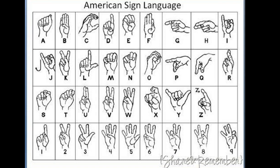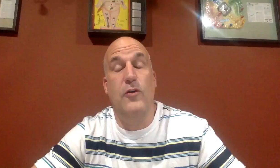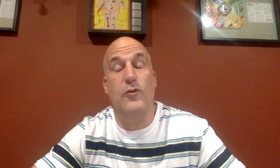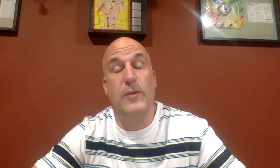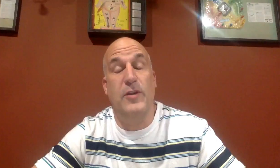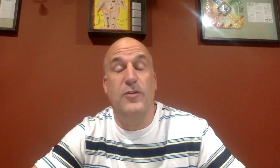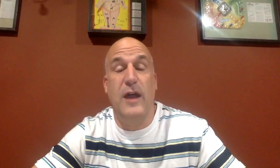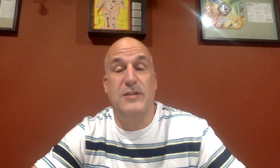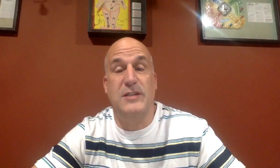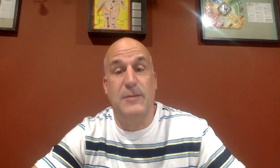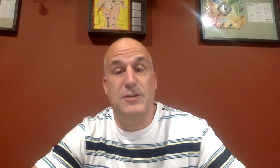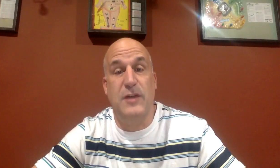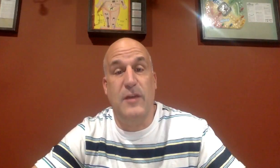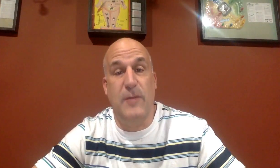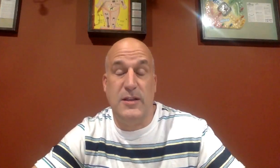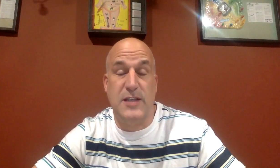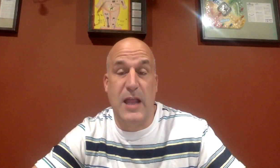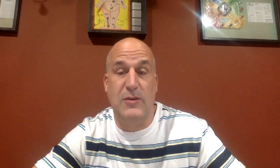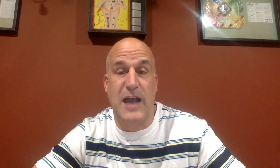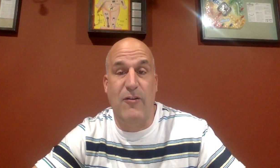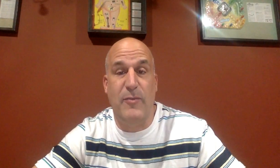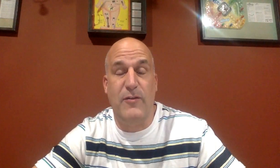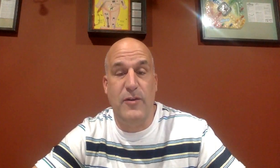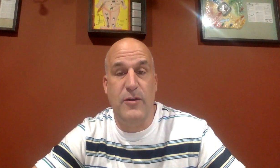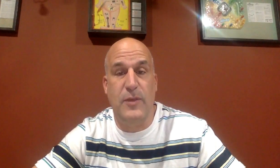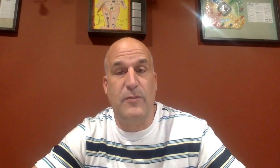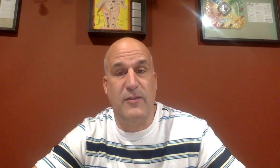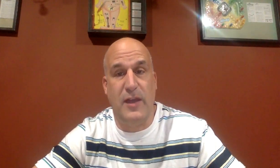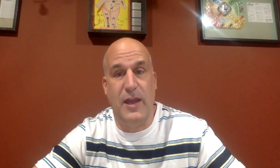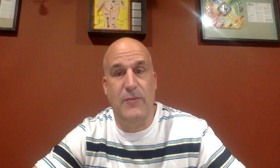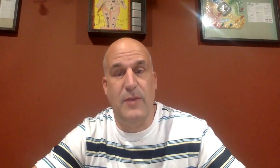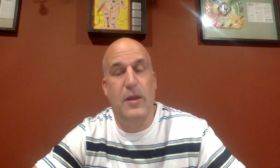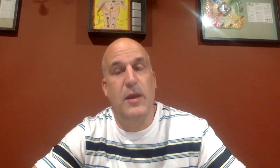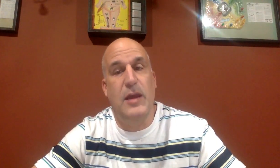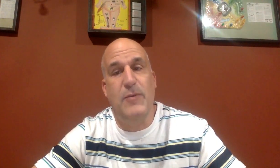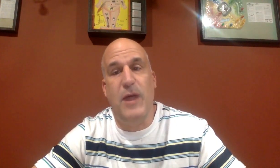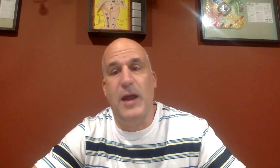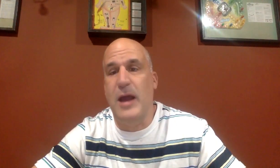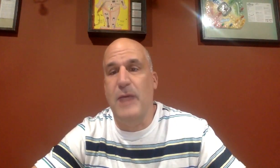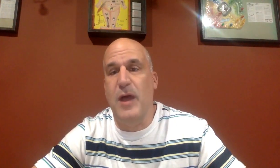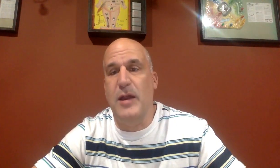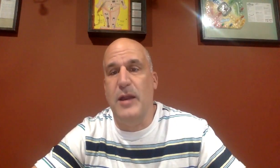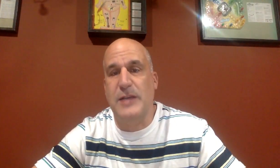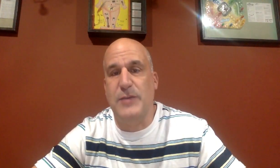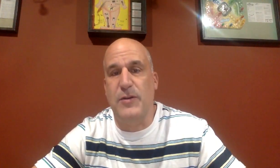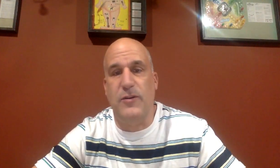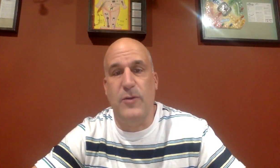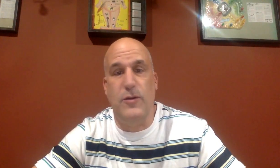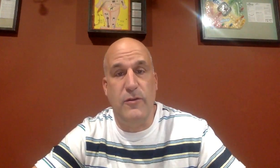What I'm going to do now is to demonstrate the American Sign Language alphabet for you as best I can. Keep in mind, I am not an expert or someone who uses